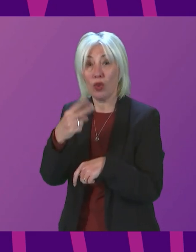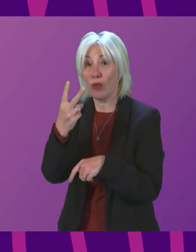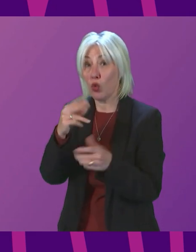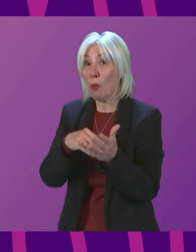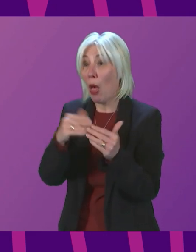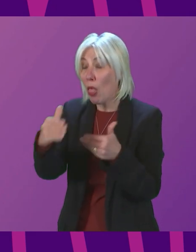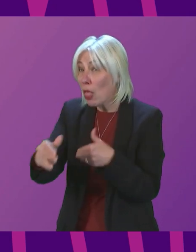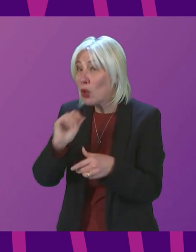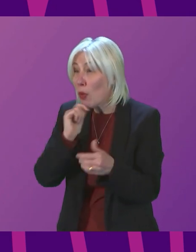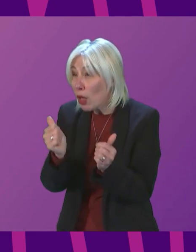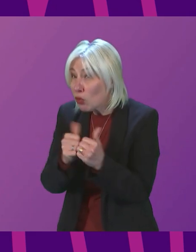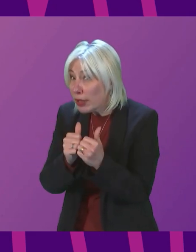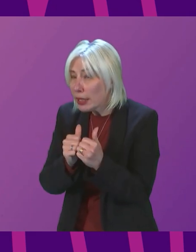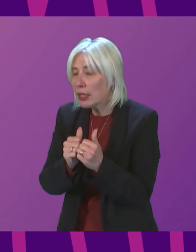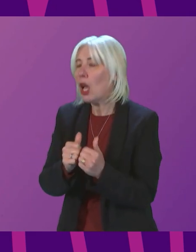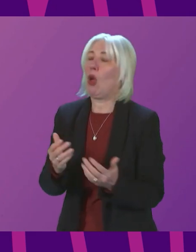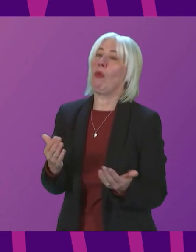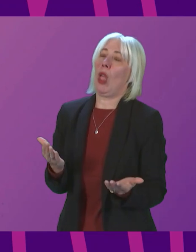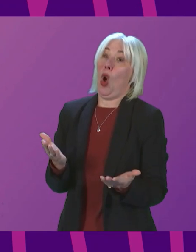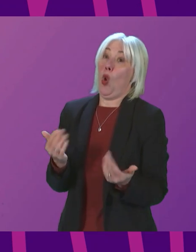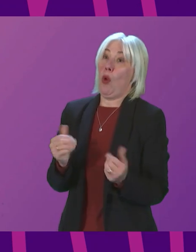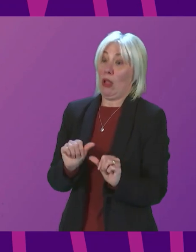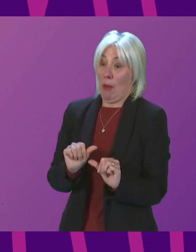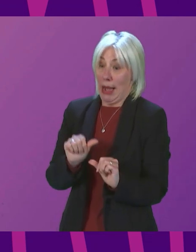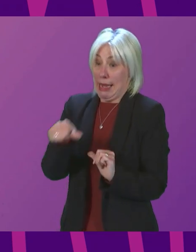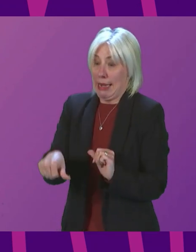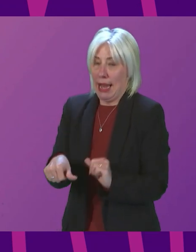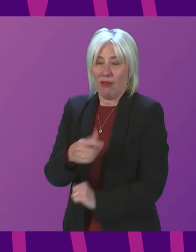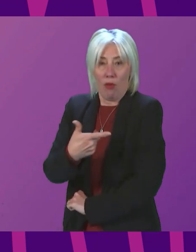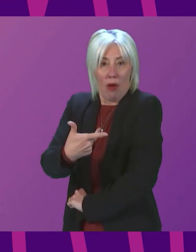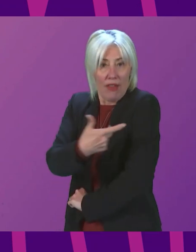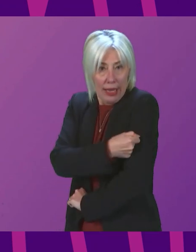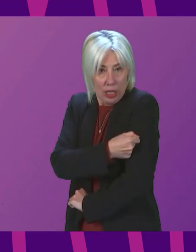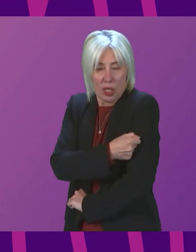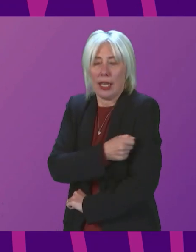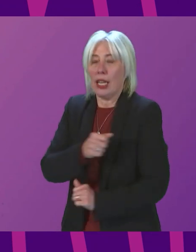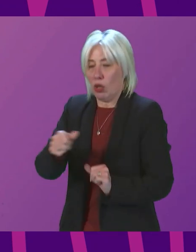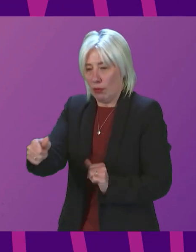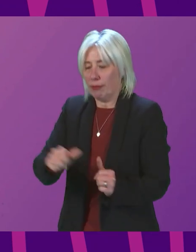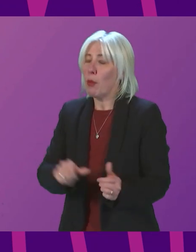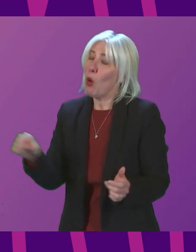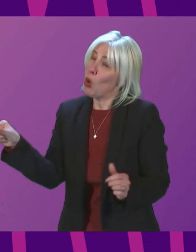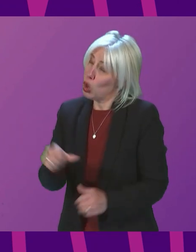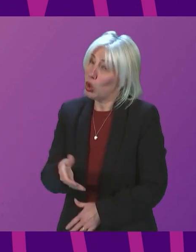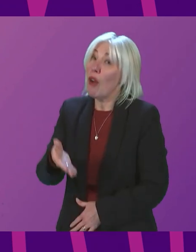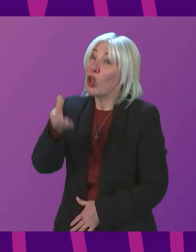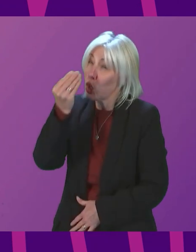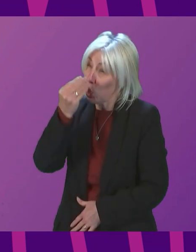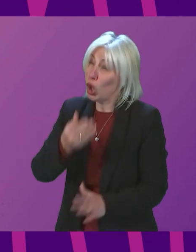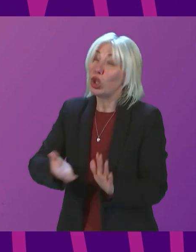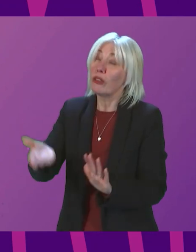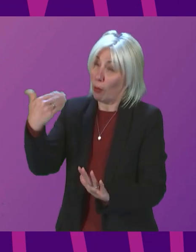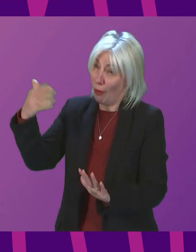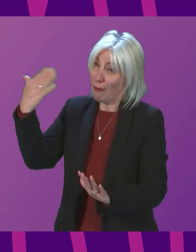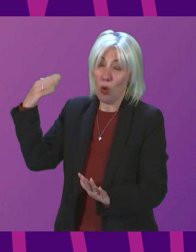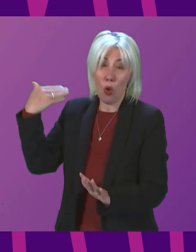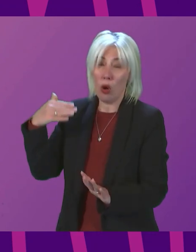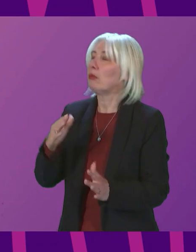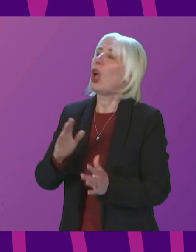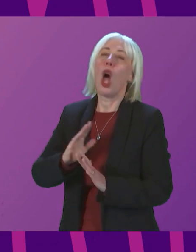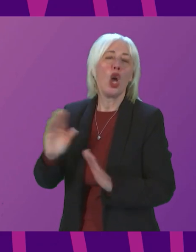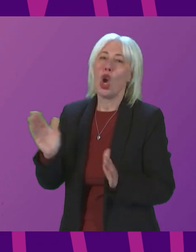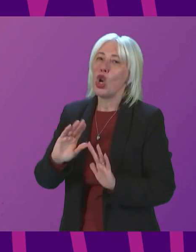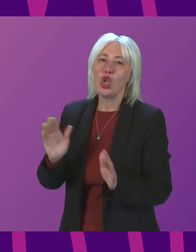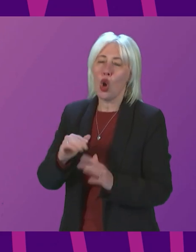Presiding Officer, I welcome the next stage of the vaccination programme, but we really should have learnt the lessons from before and not be